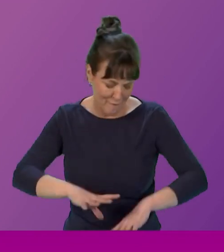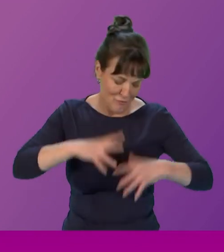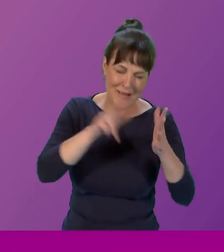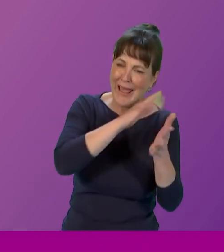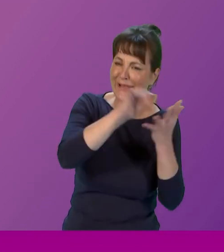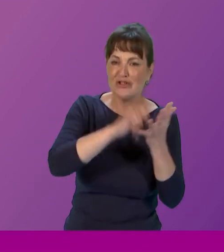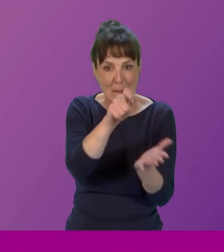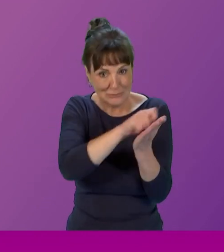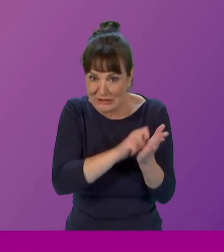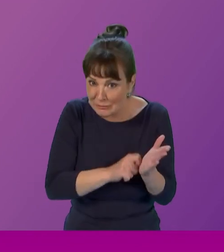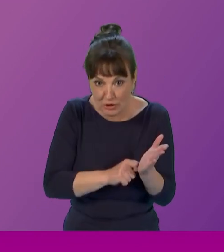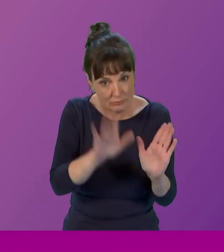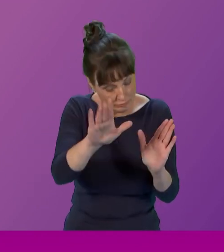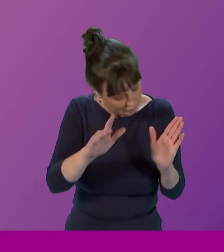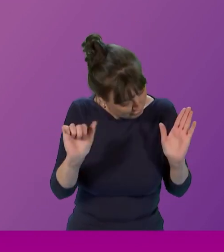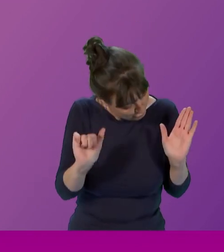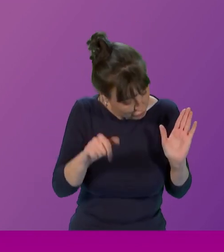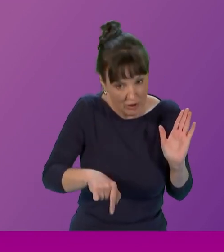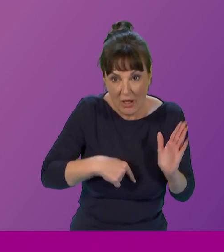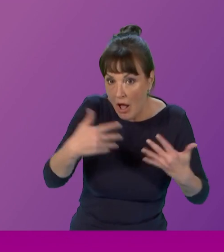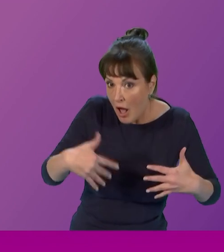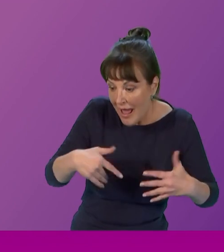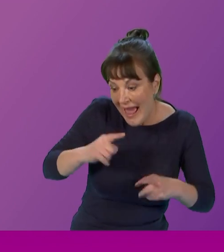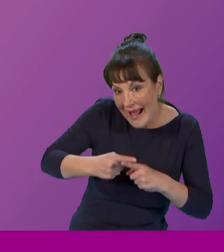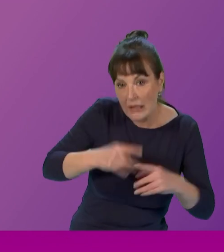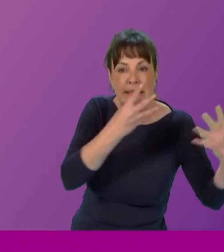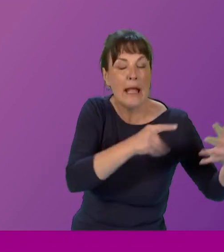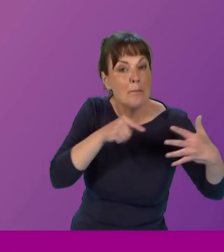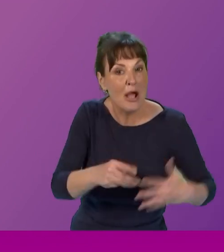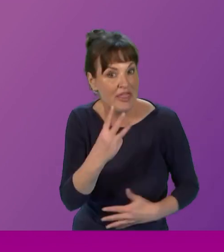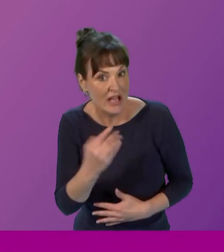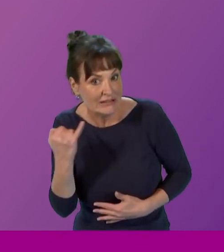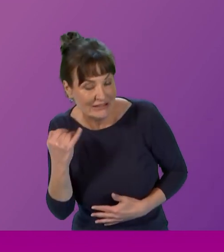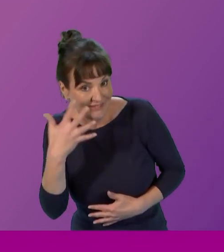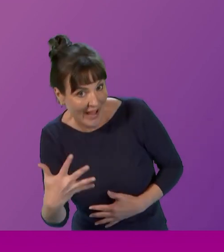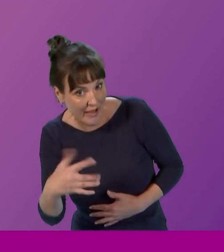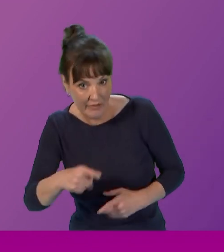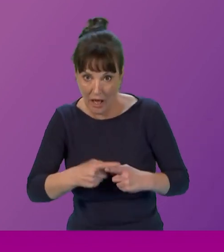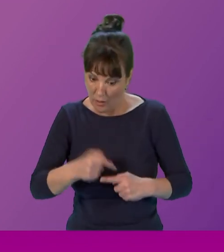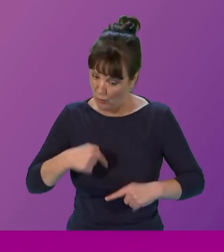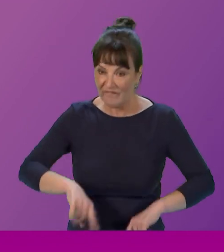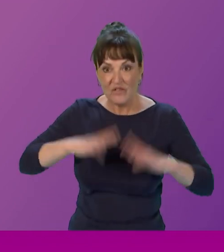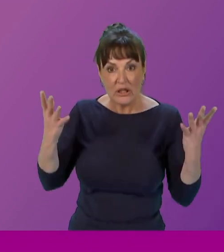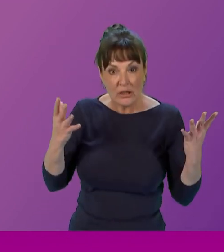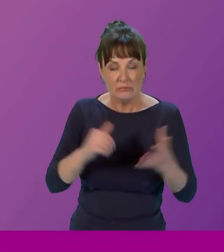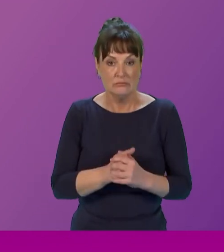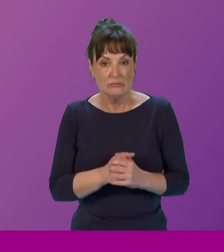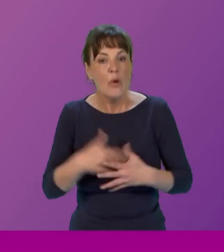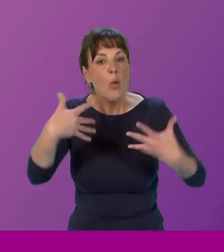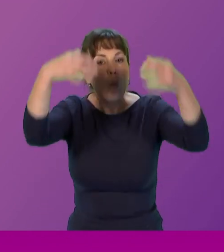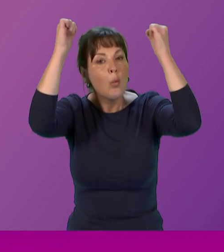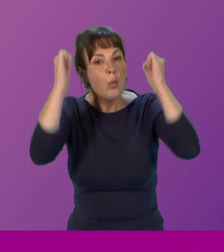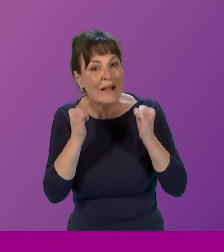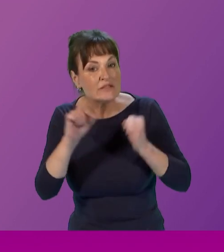prescriptions, which are currently £9.35 an item in England. Wicks for women who have